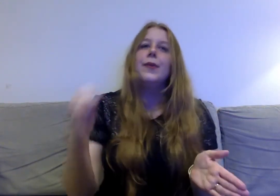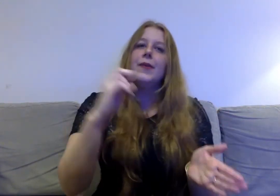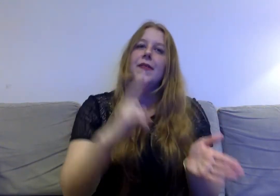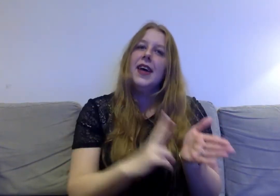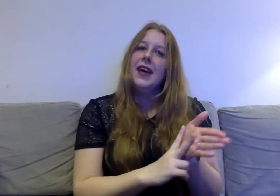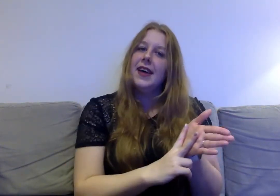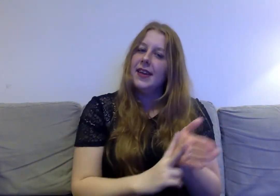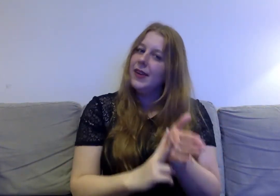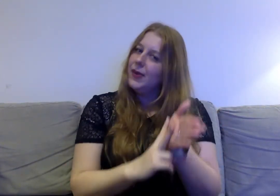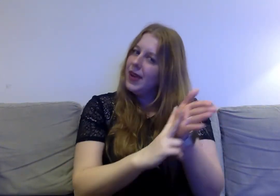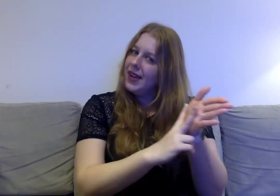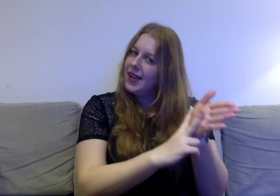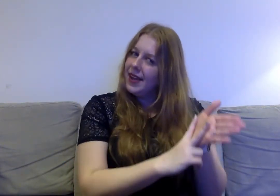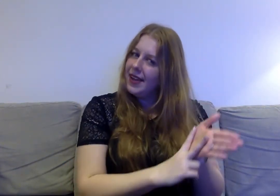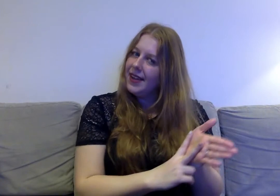Valerie Valerie